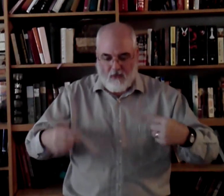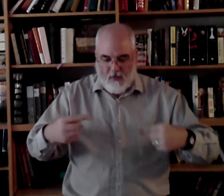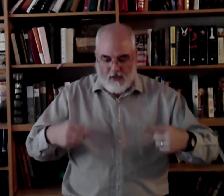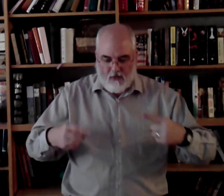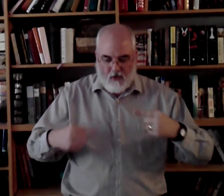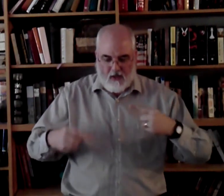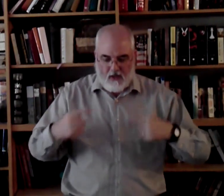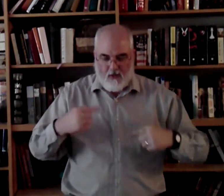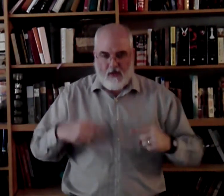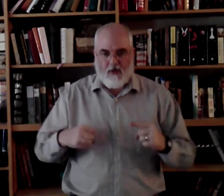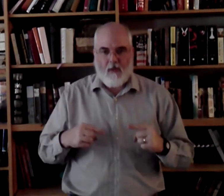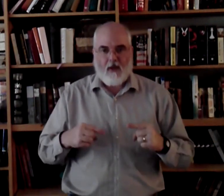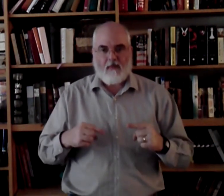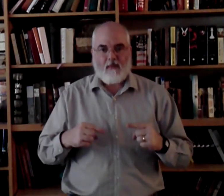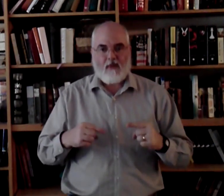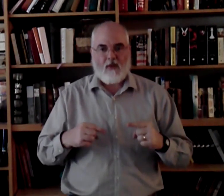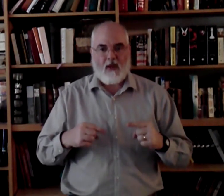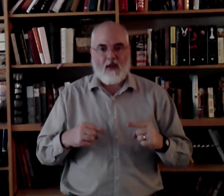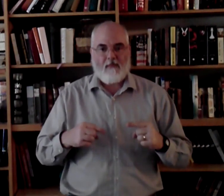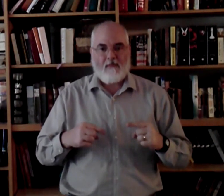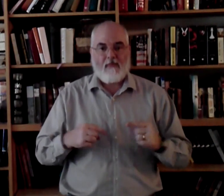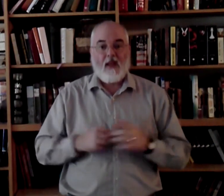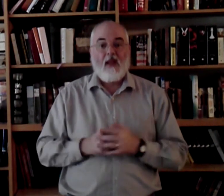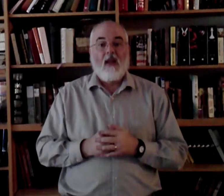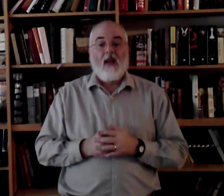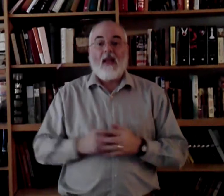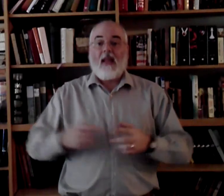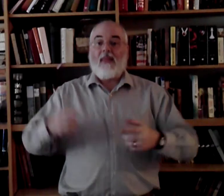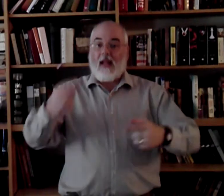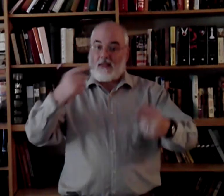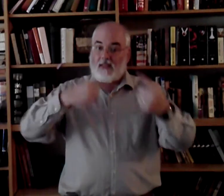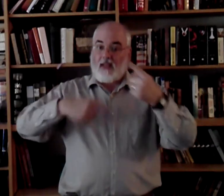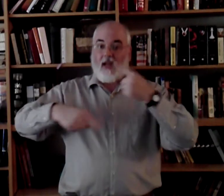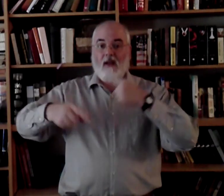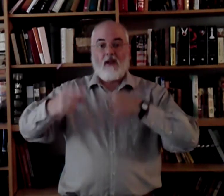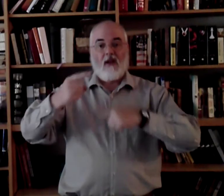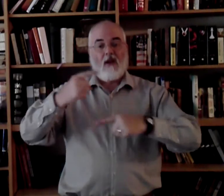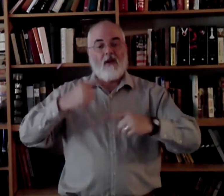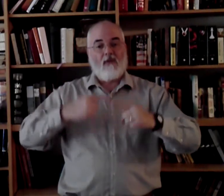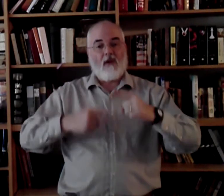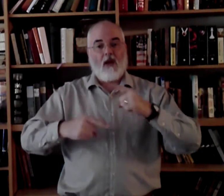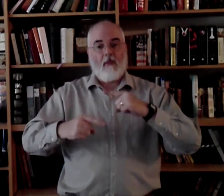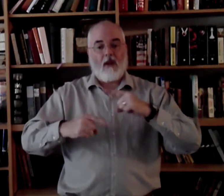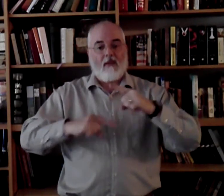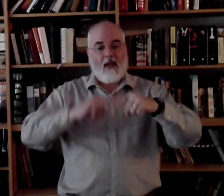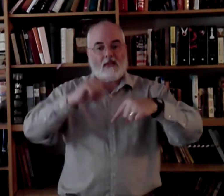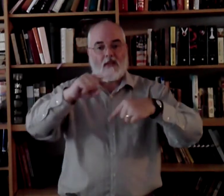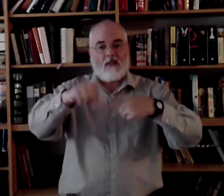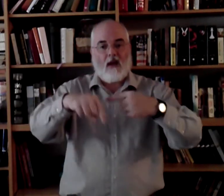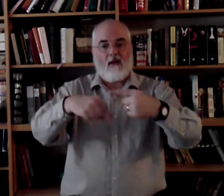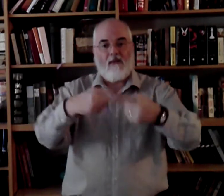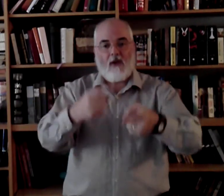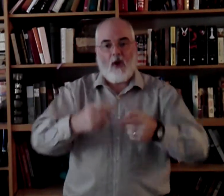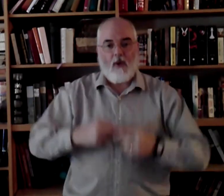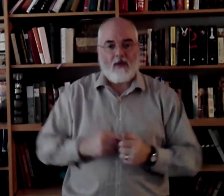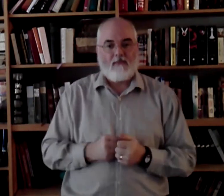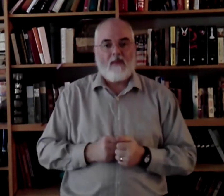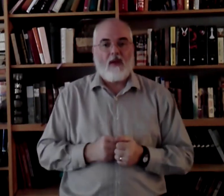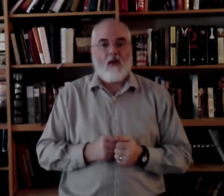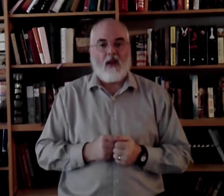wheels are rolling this way, you're coming. Okay? That's the sign for coming. That's the sign for going. Okay?